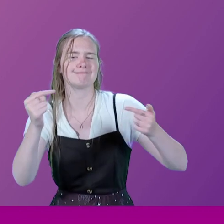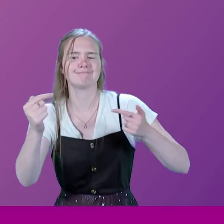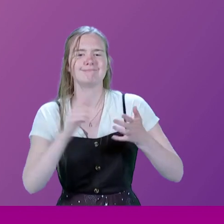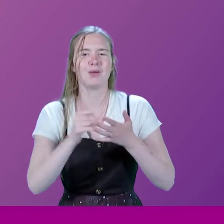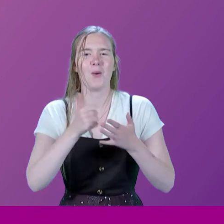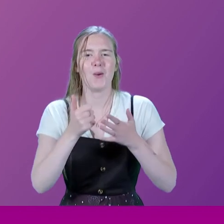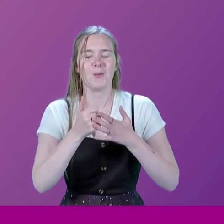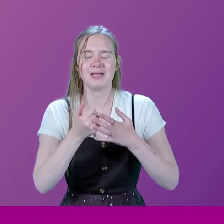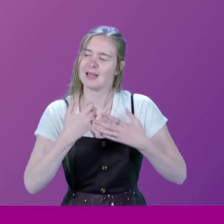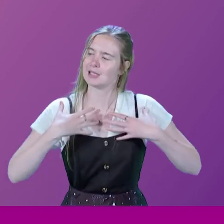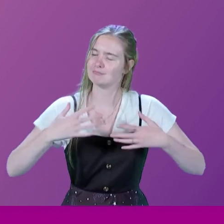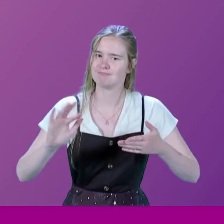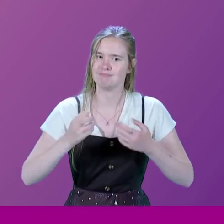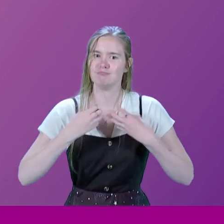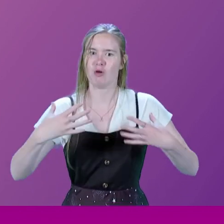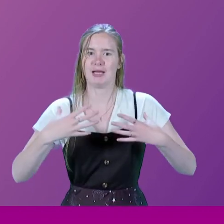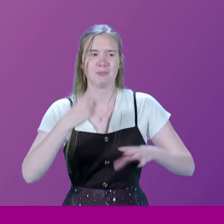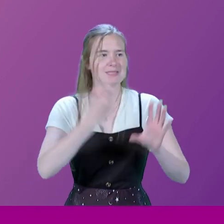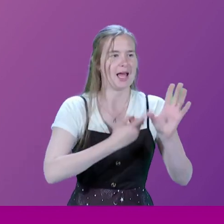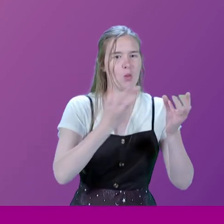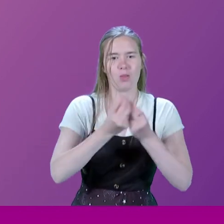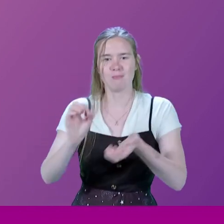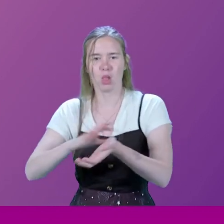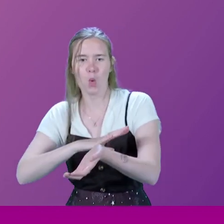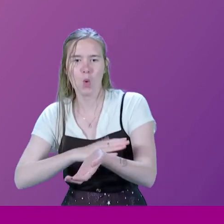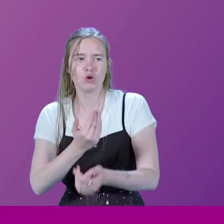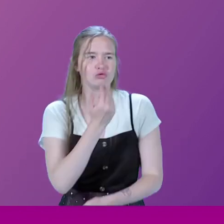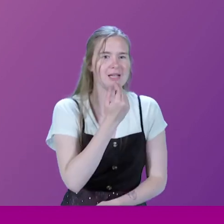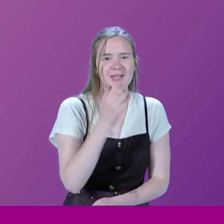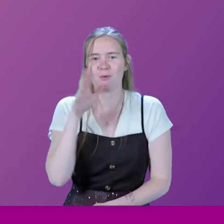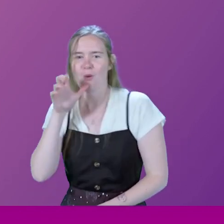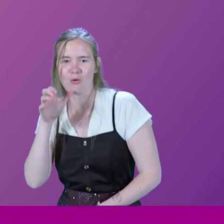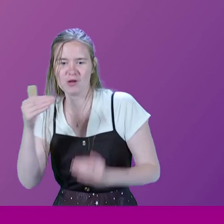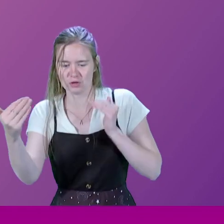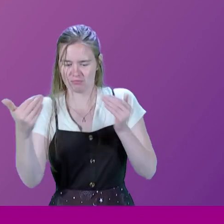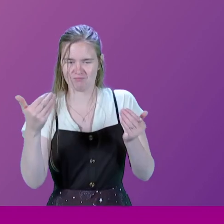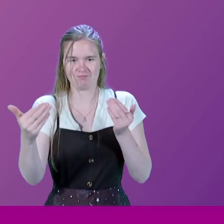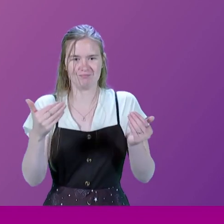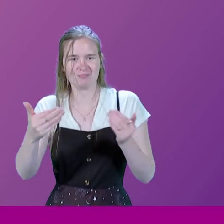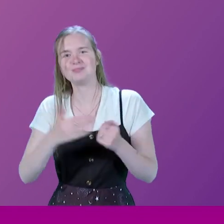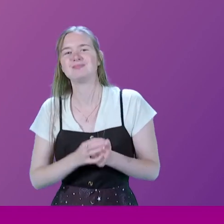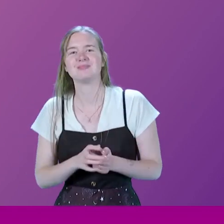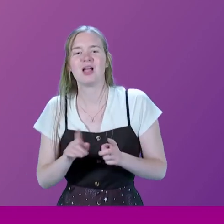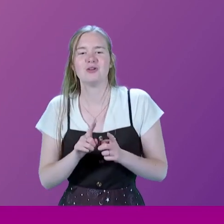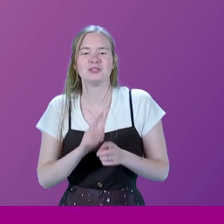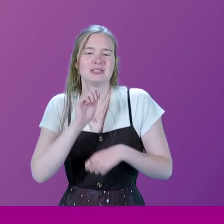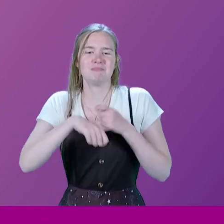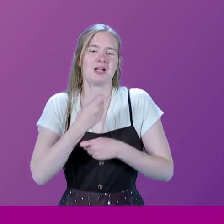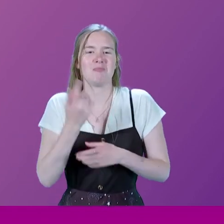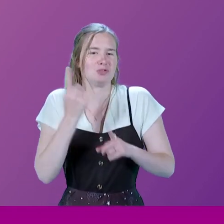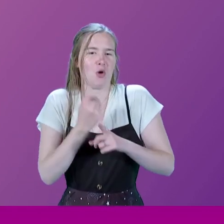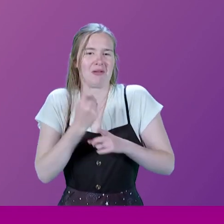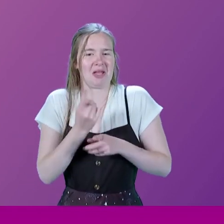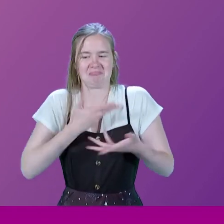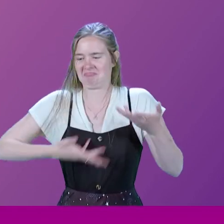always a very sharp contrast. It will be yellow with blue, green with orange, et cetera, et cetera, et cetera. And, well, of course, it's just become a talking